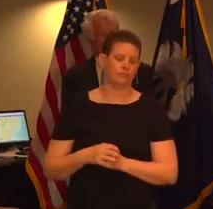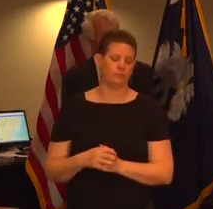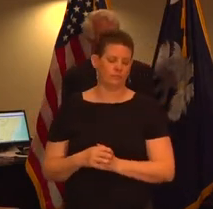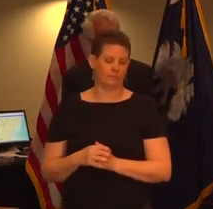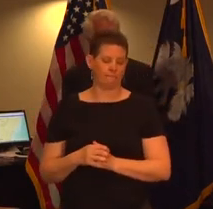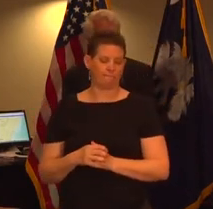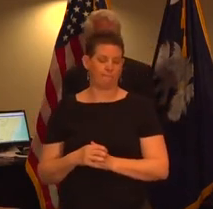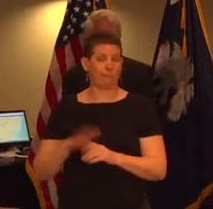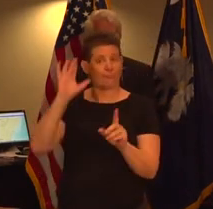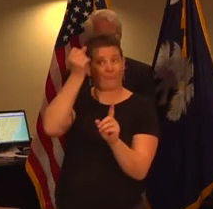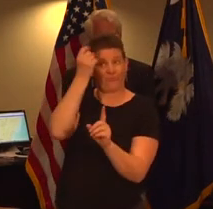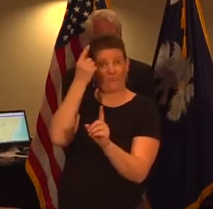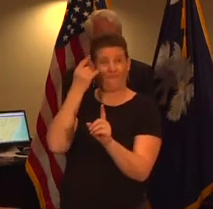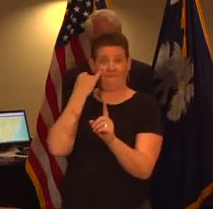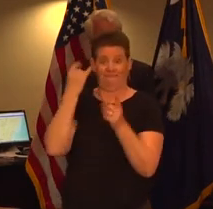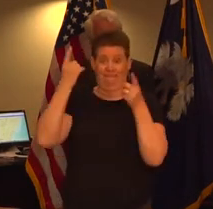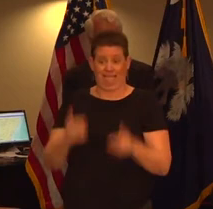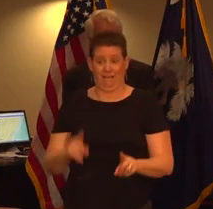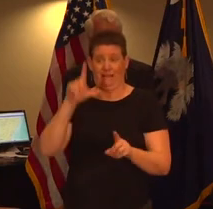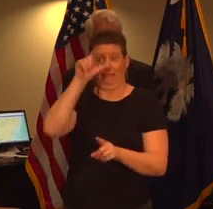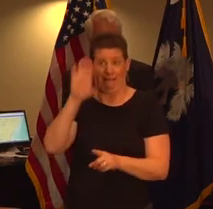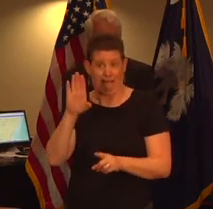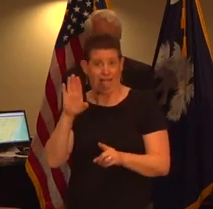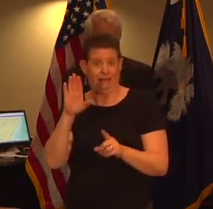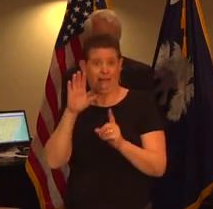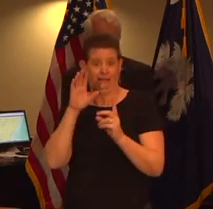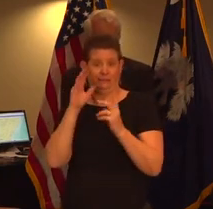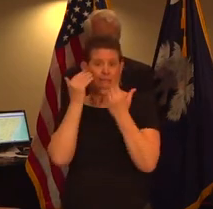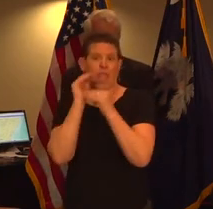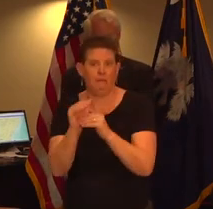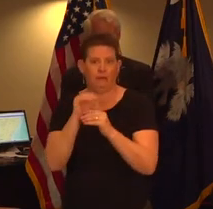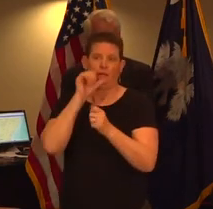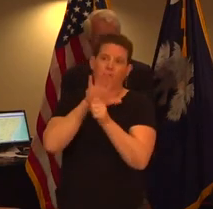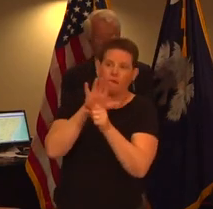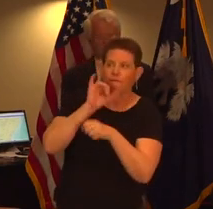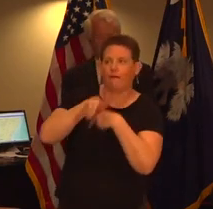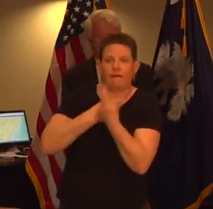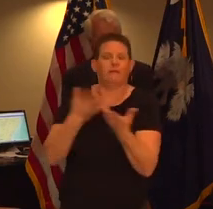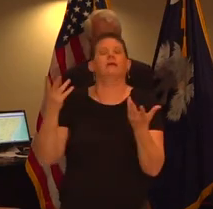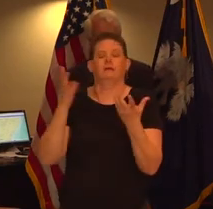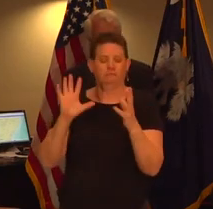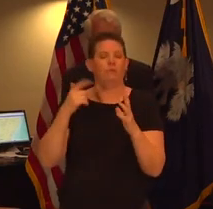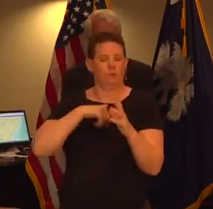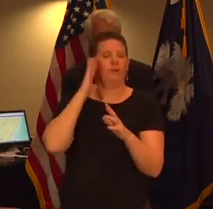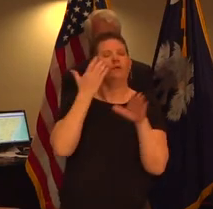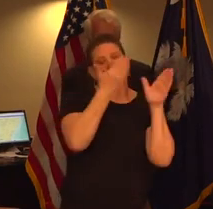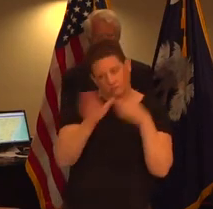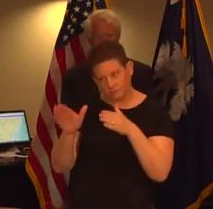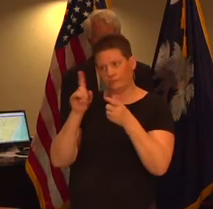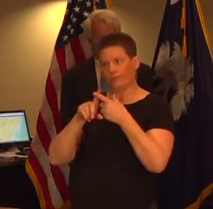laboratory testing becomes compromised during some shortages and we would therefore focus on testing for